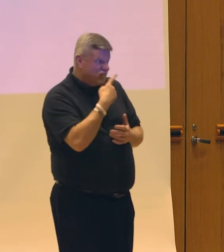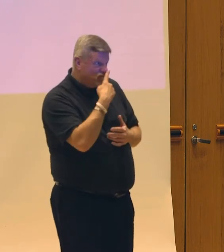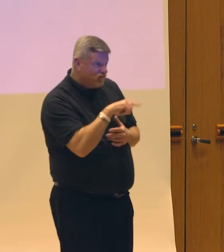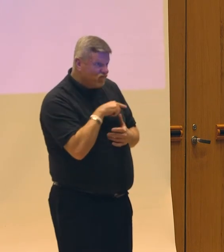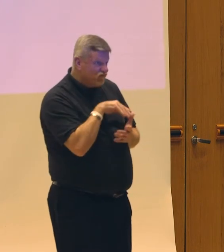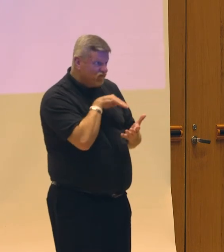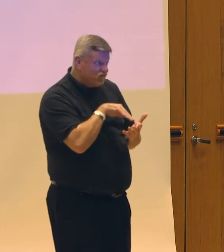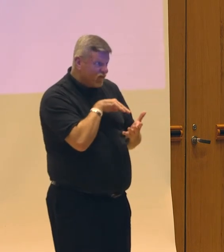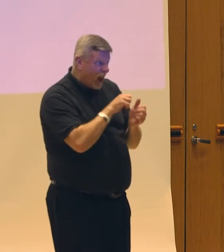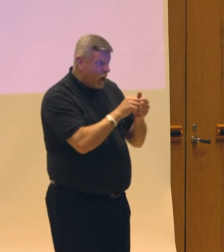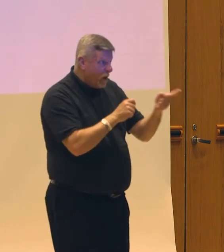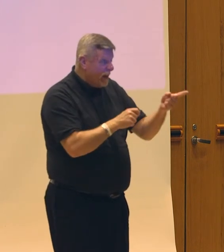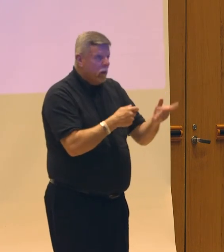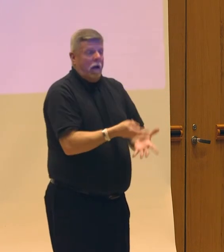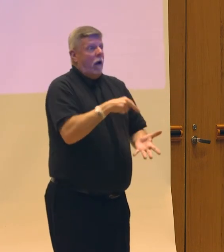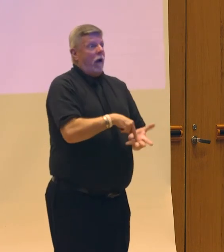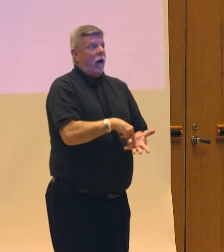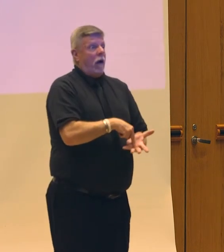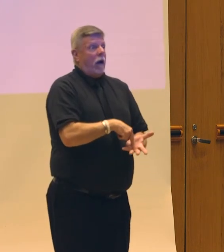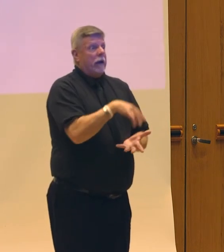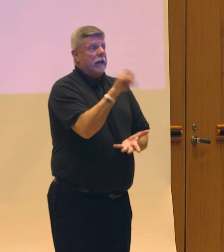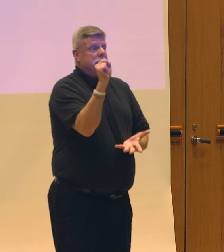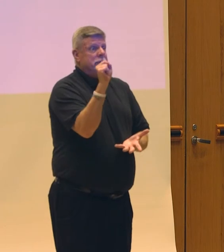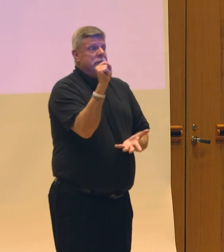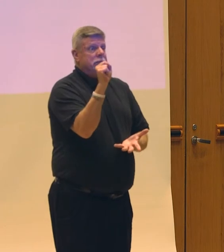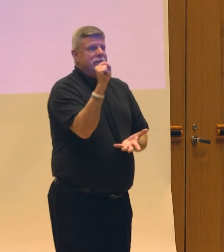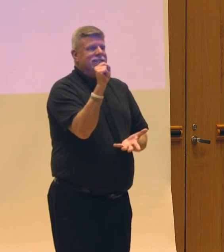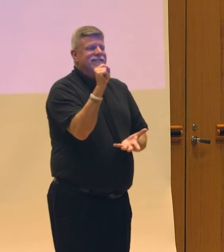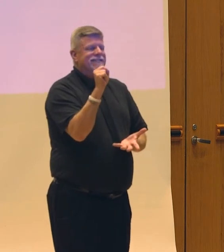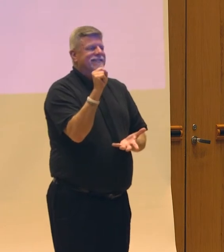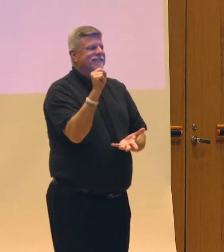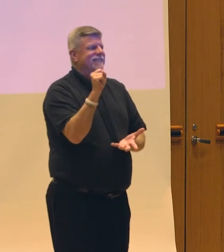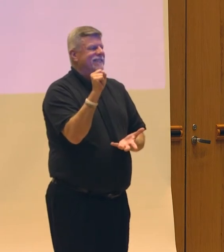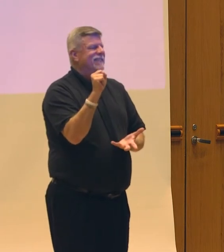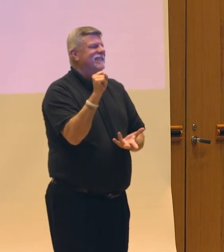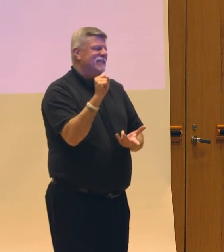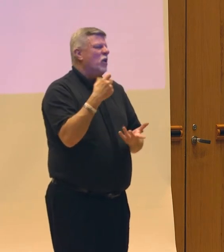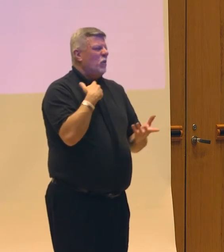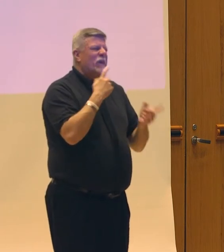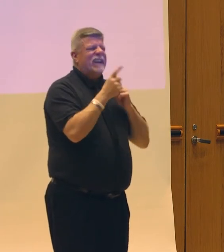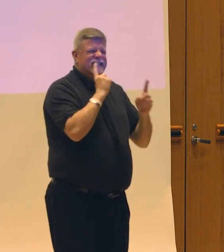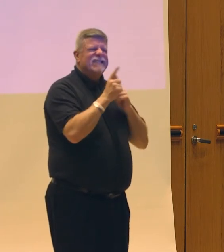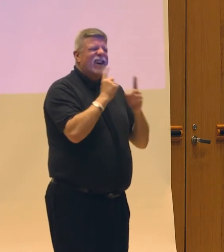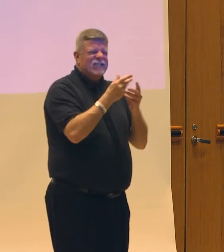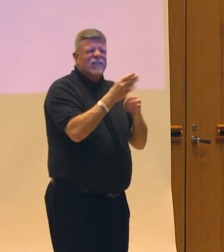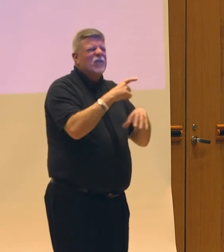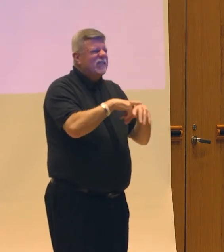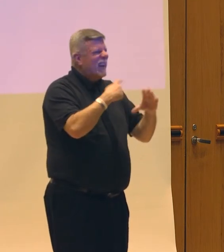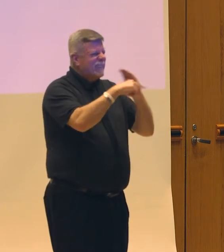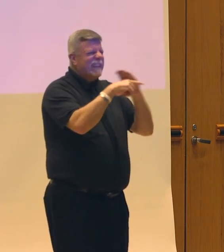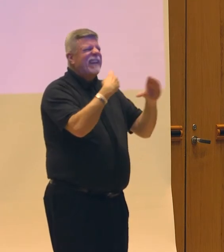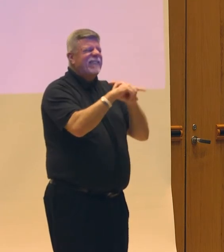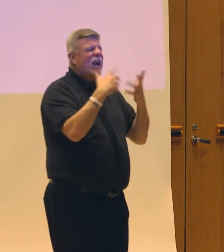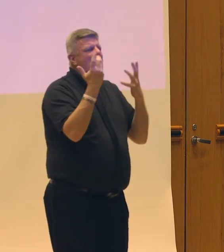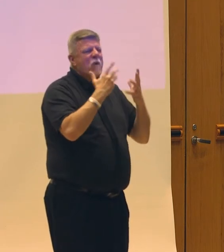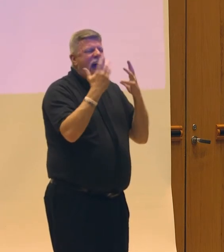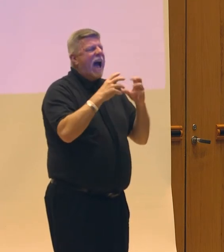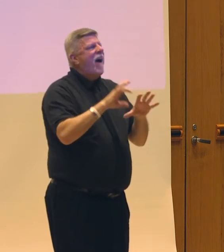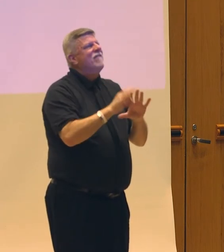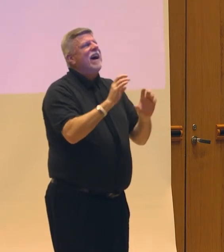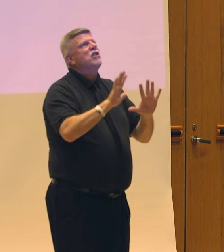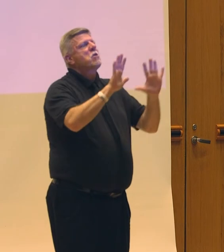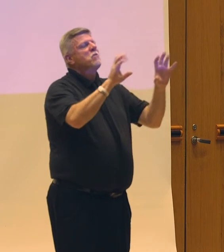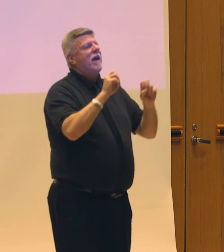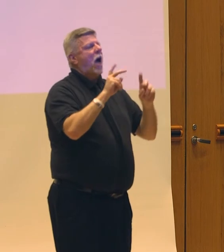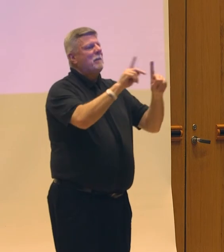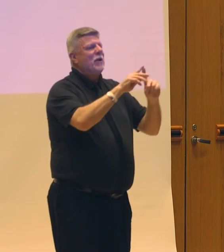him. He jumped up immediately and said yes. We had a few phone calls and emails and I found an incredible grant opportunity to